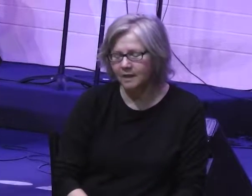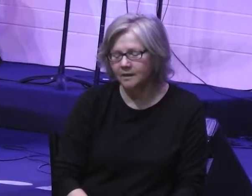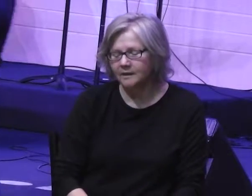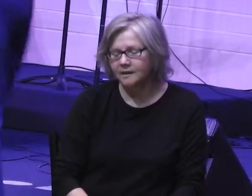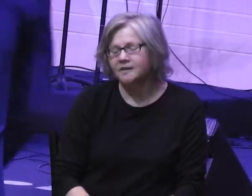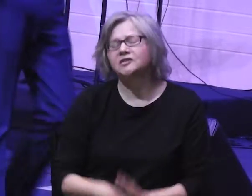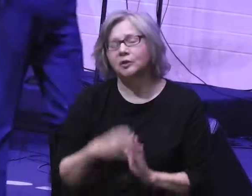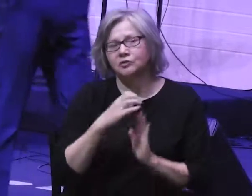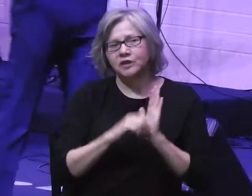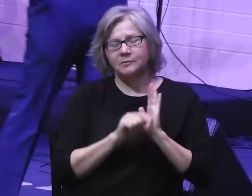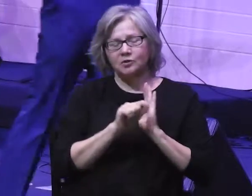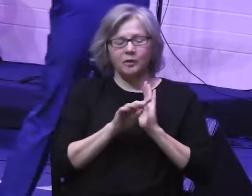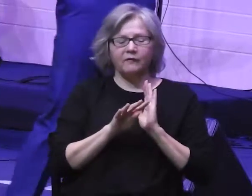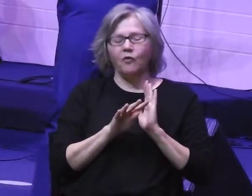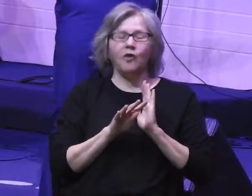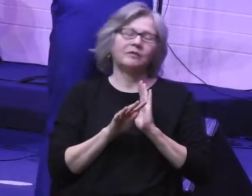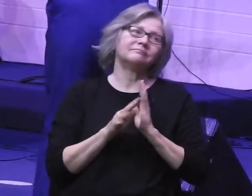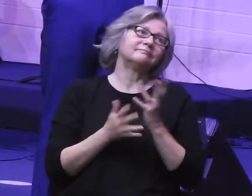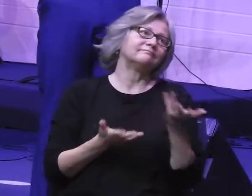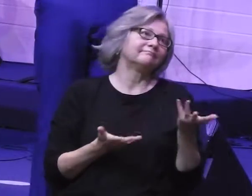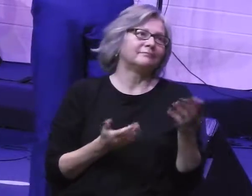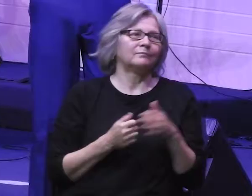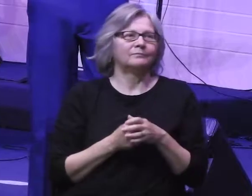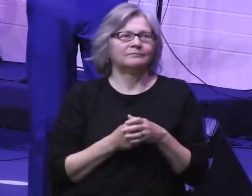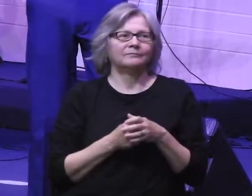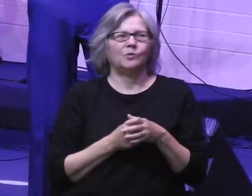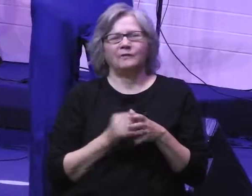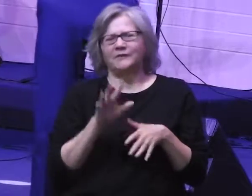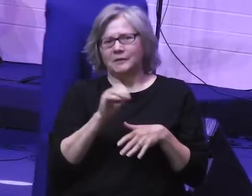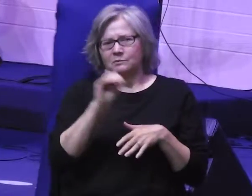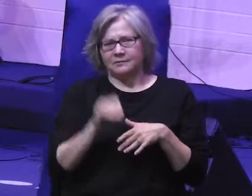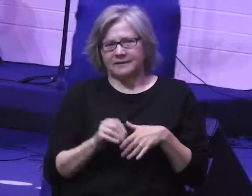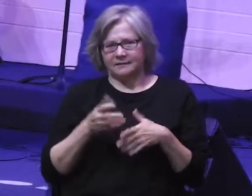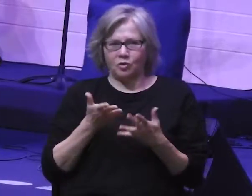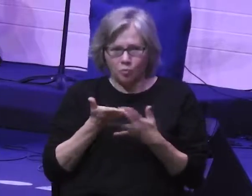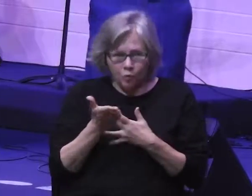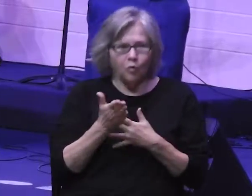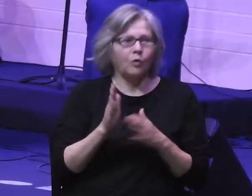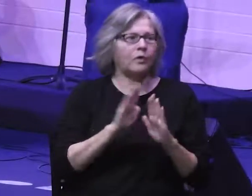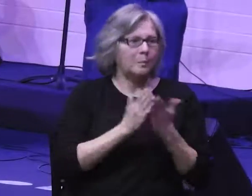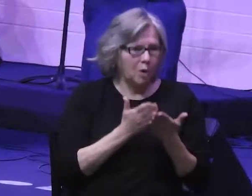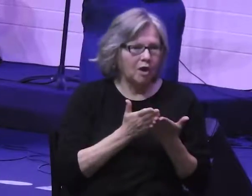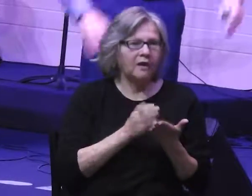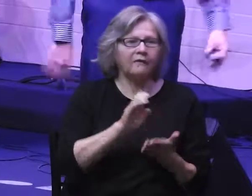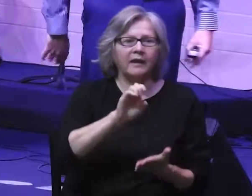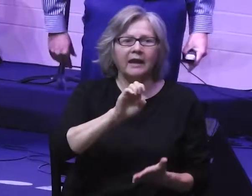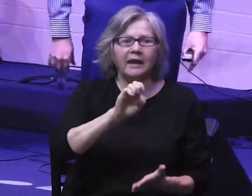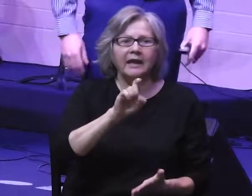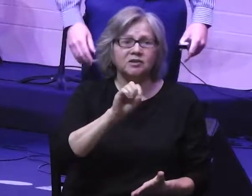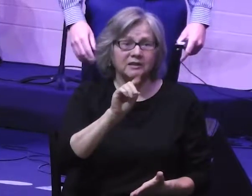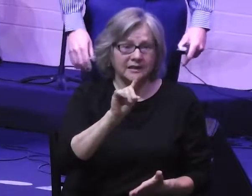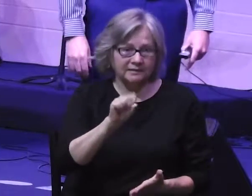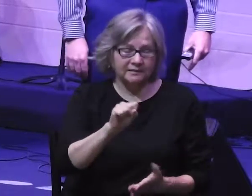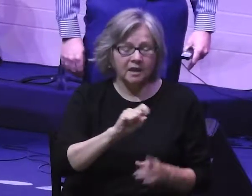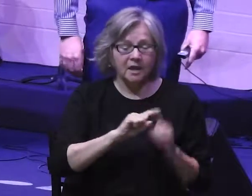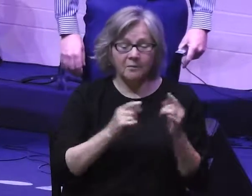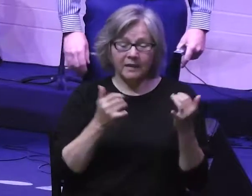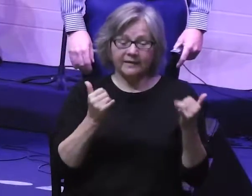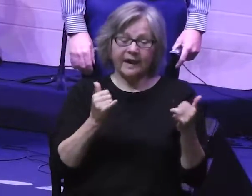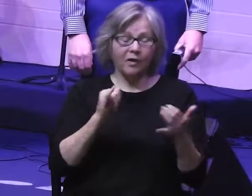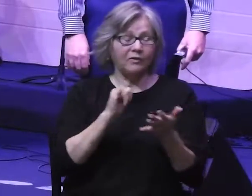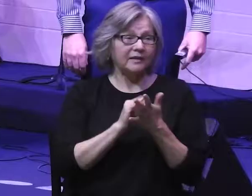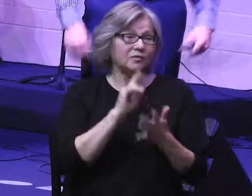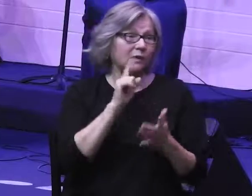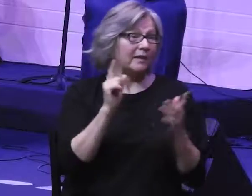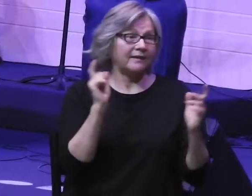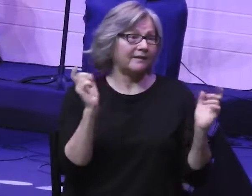to chapter 24, we're barely halfway through the book of Exodus, but we've already reached kind of a high point in the story.